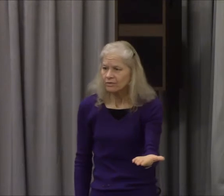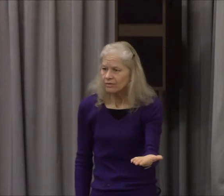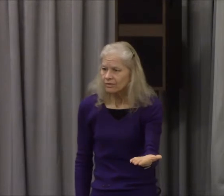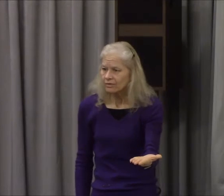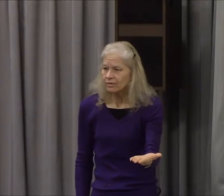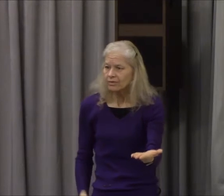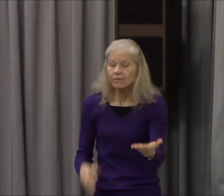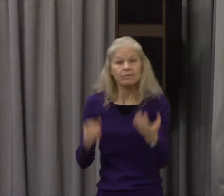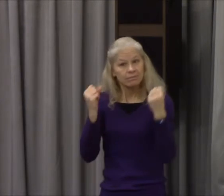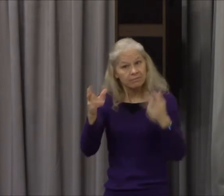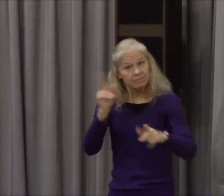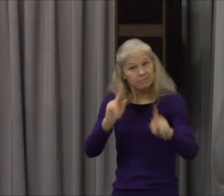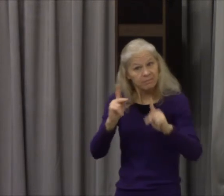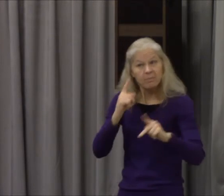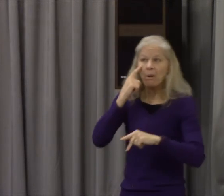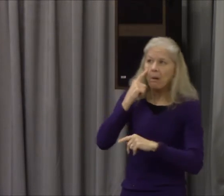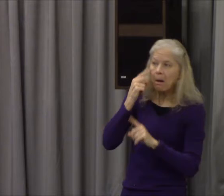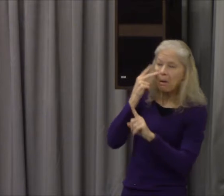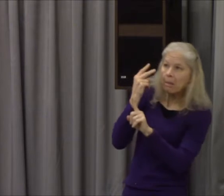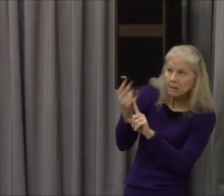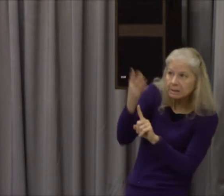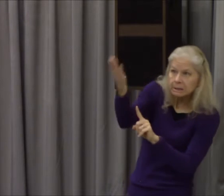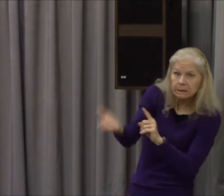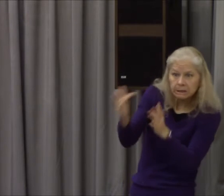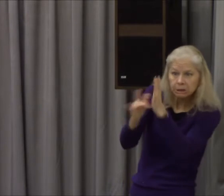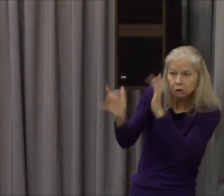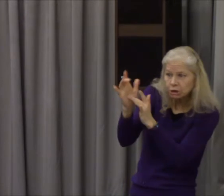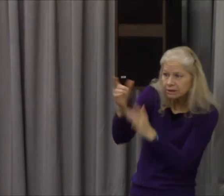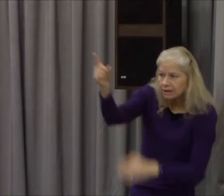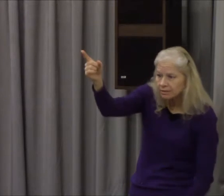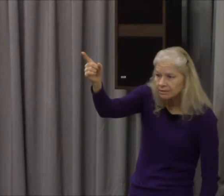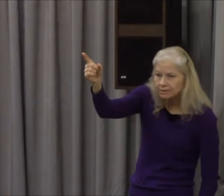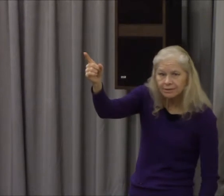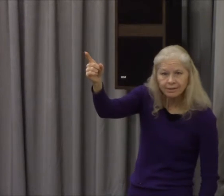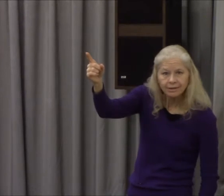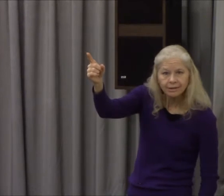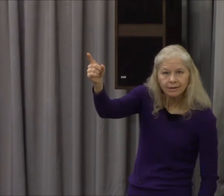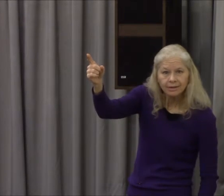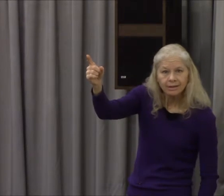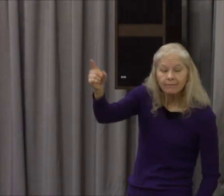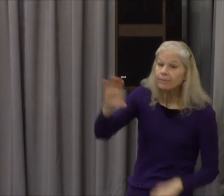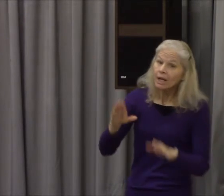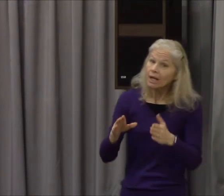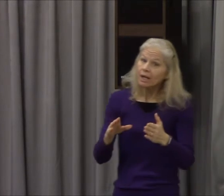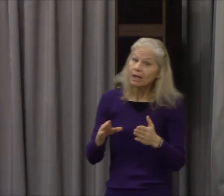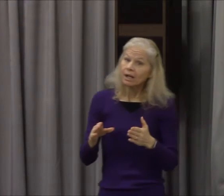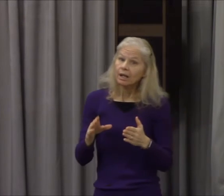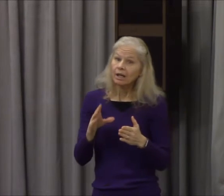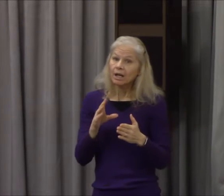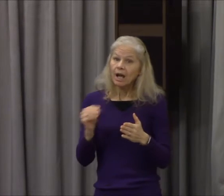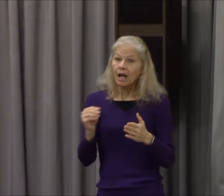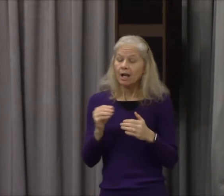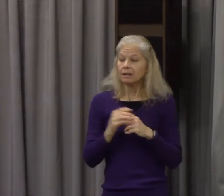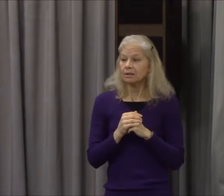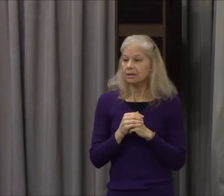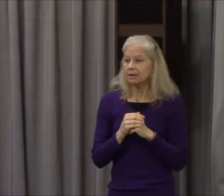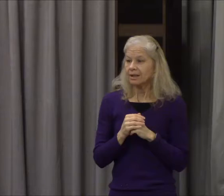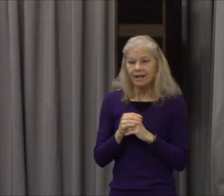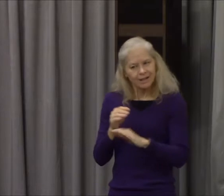but listen it's not just God's people secular history Christ made a mark in